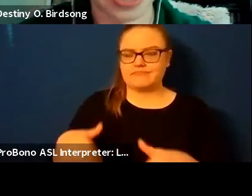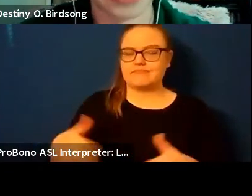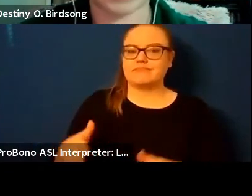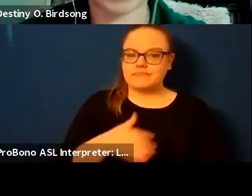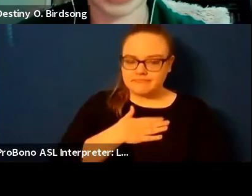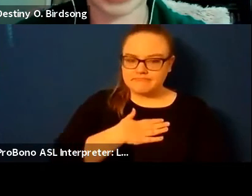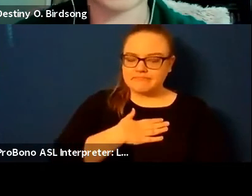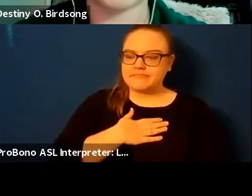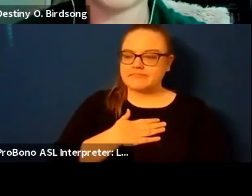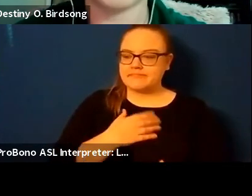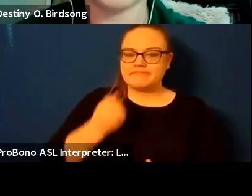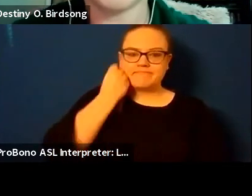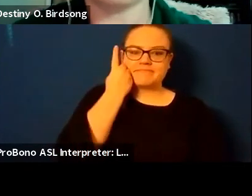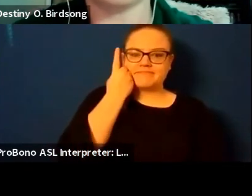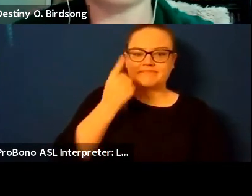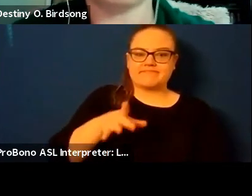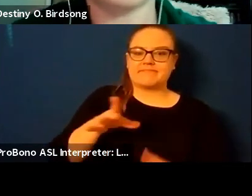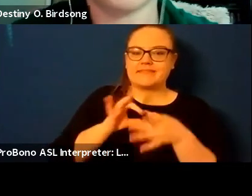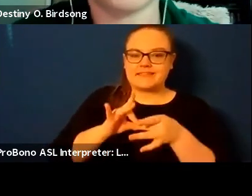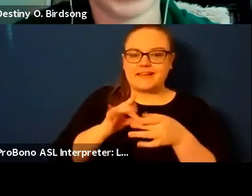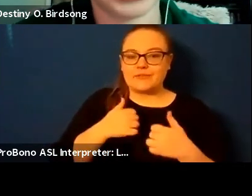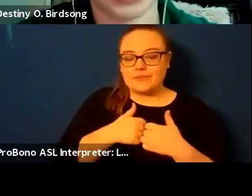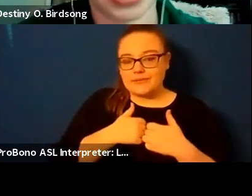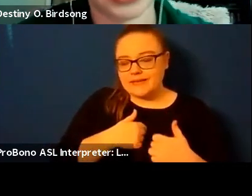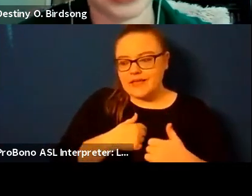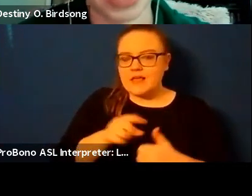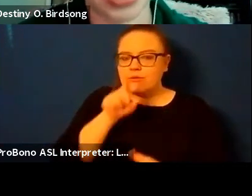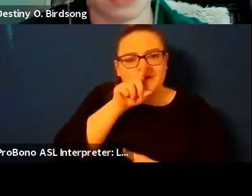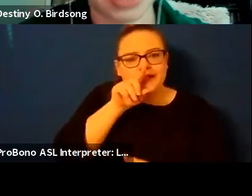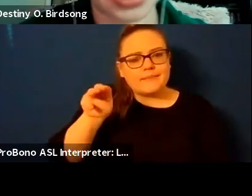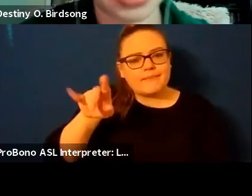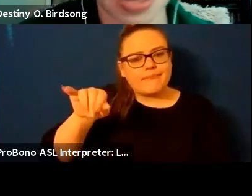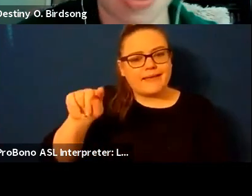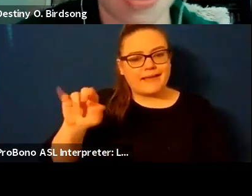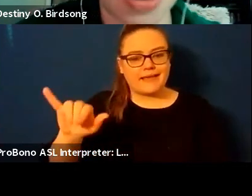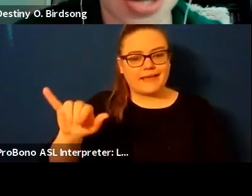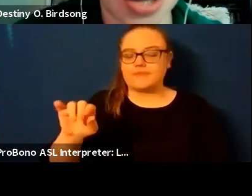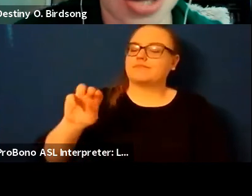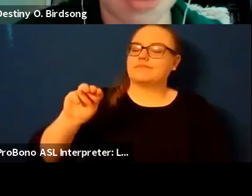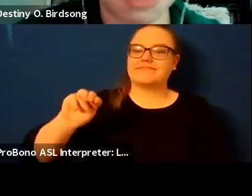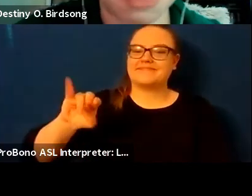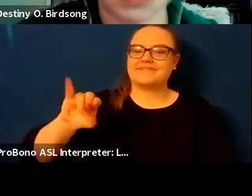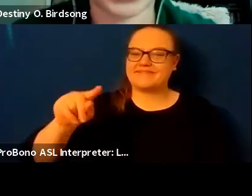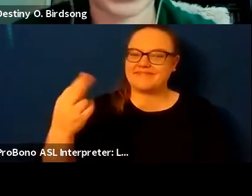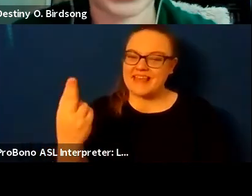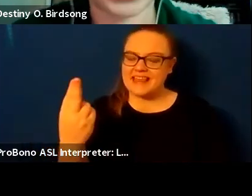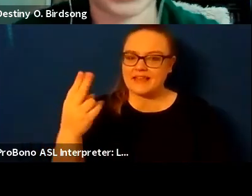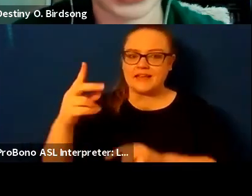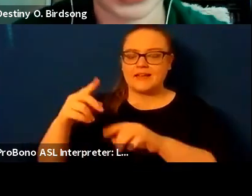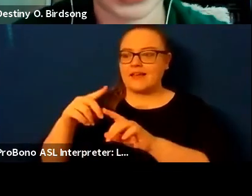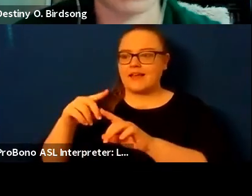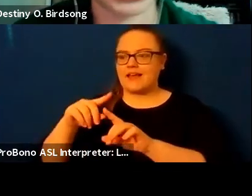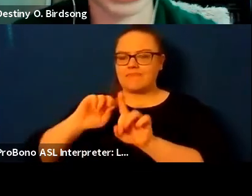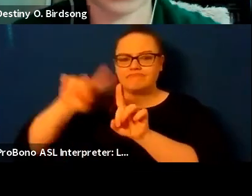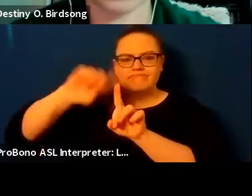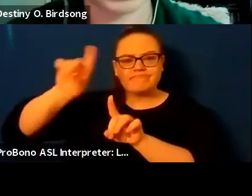um and it's i mean and there are myths about all kinds of things right there are myths about um people with albinism and